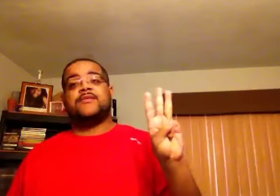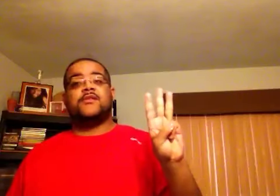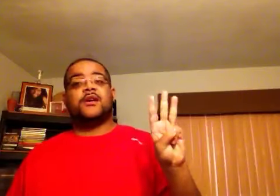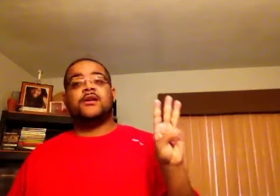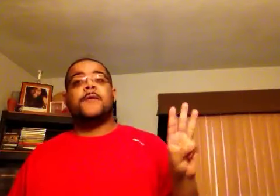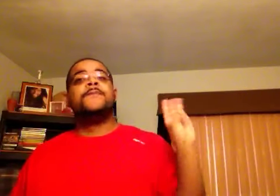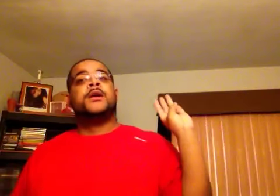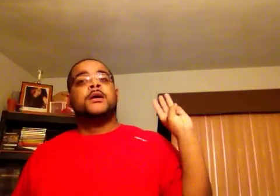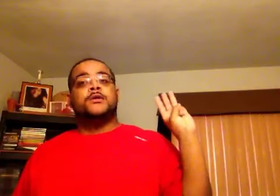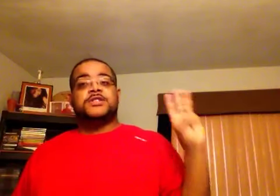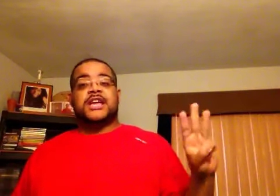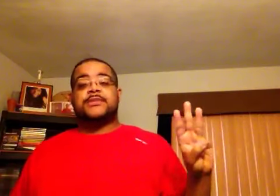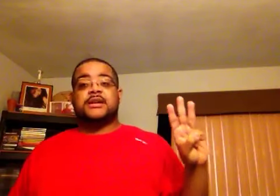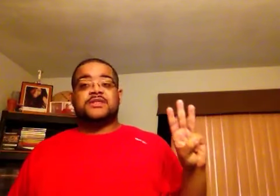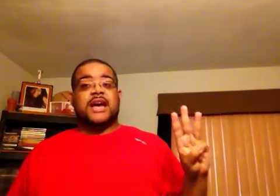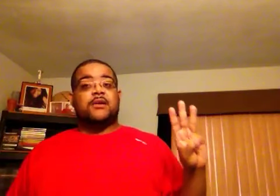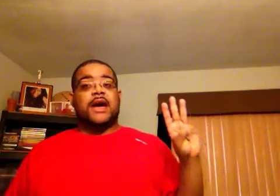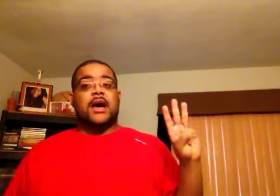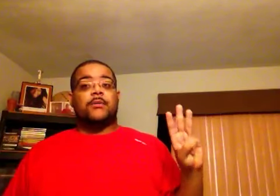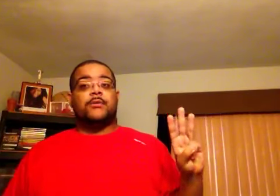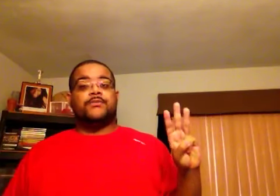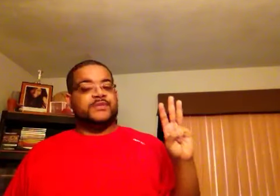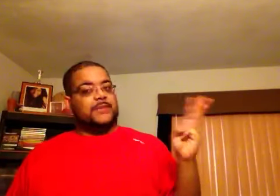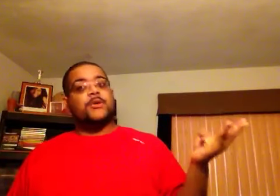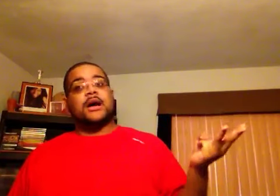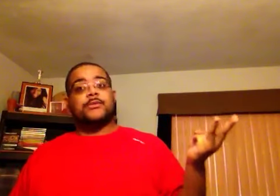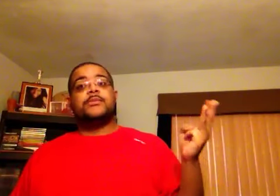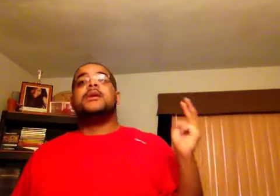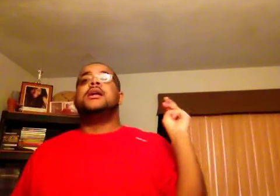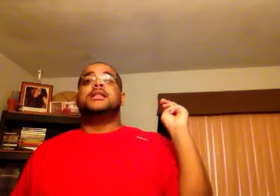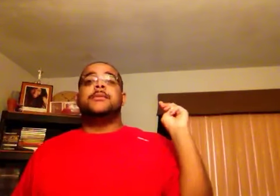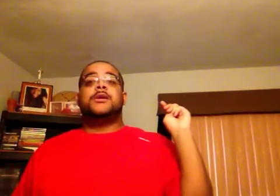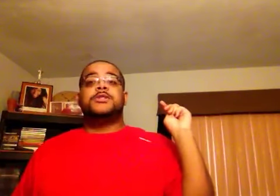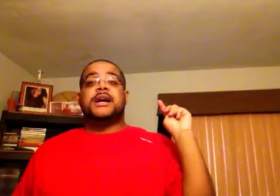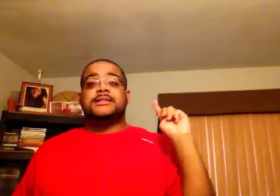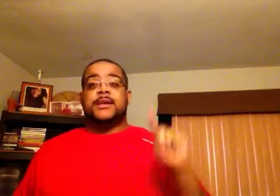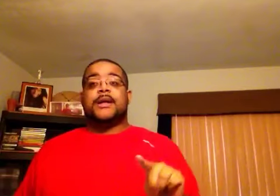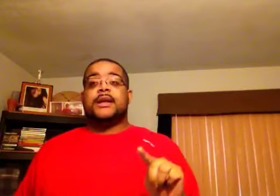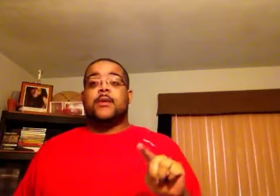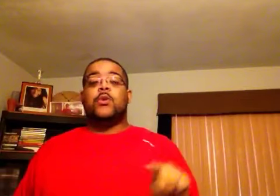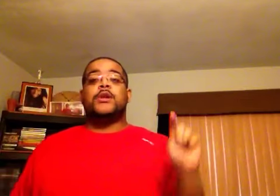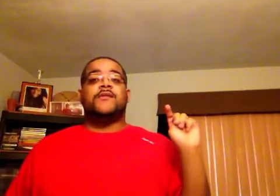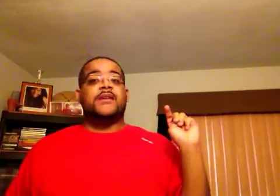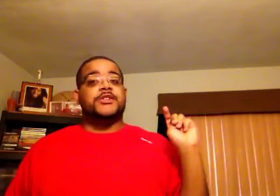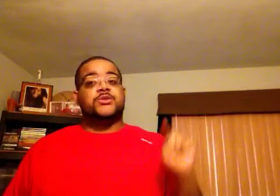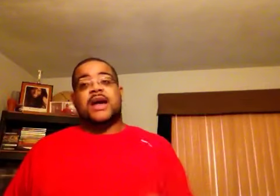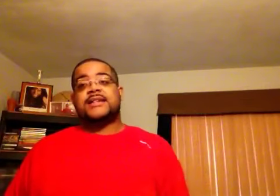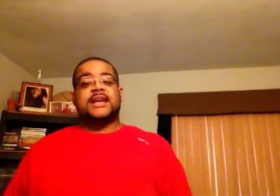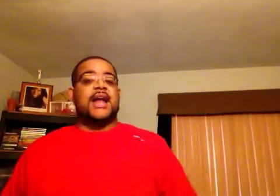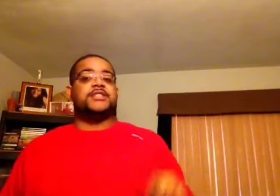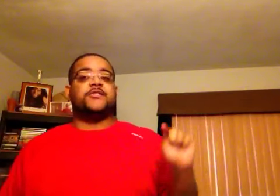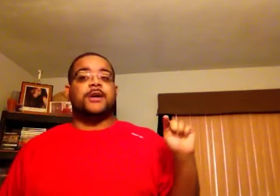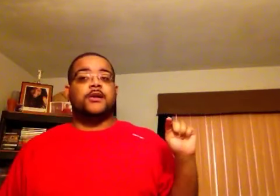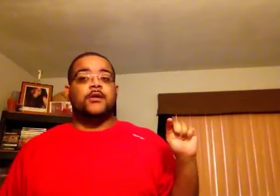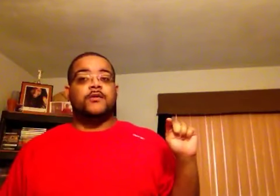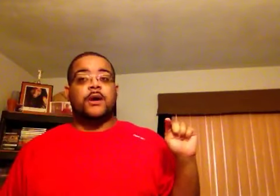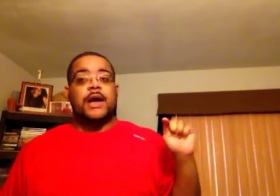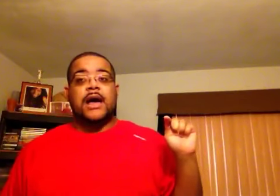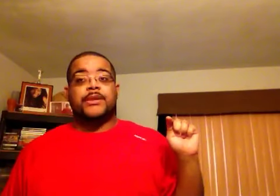After you've heard Luke James' self-titled album, debut album, let me know what you guys think about the album. What are your favorite tracks? How did you feel about the overall album